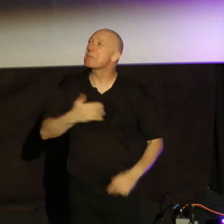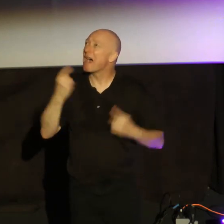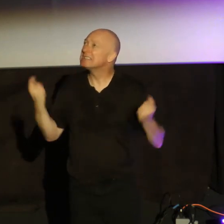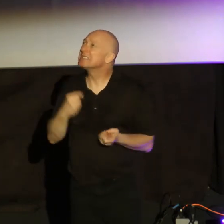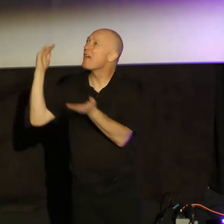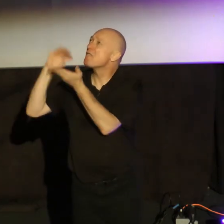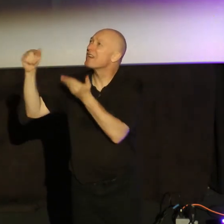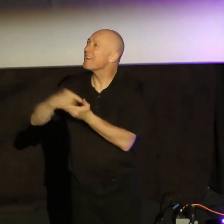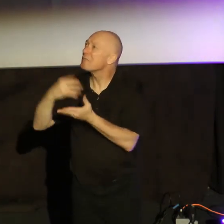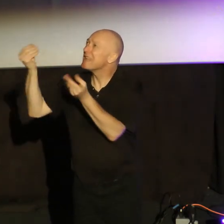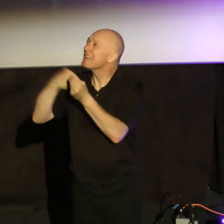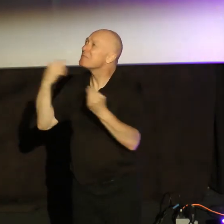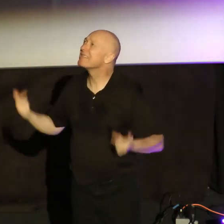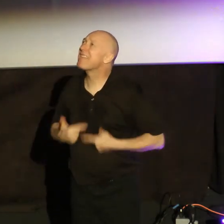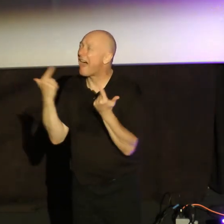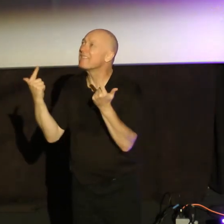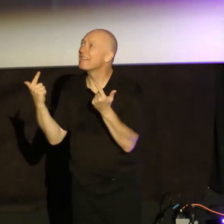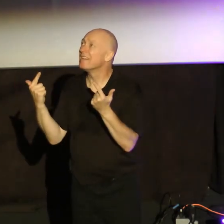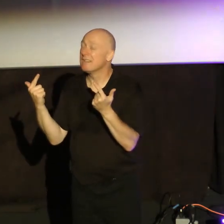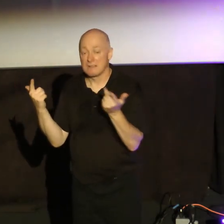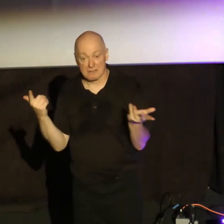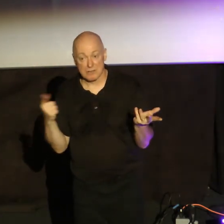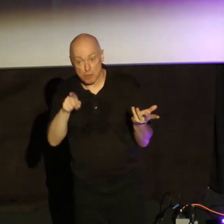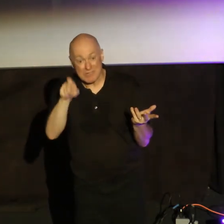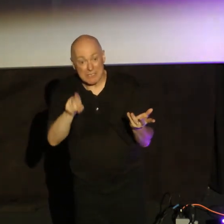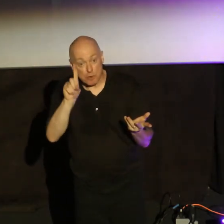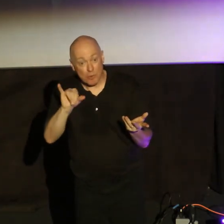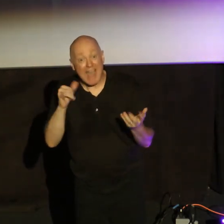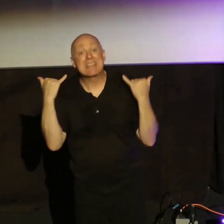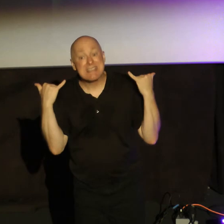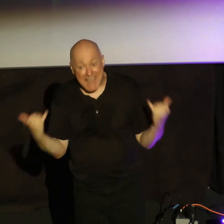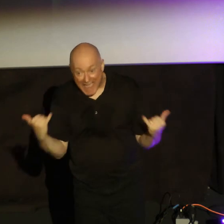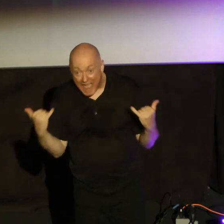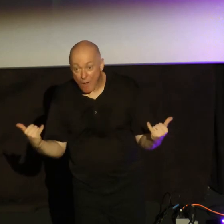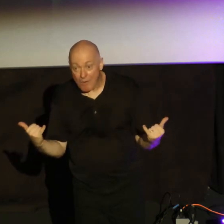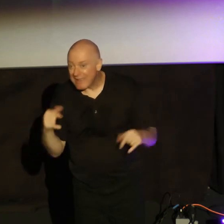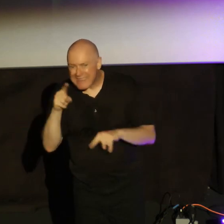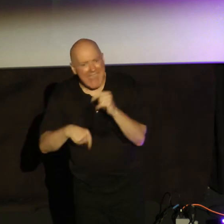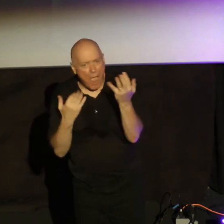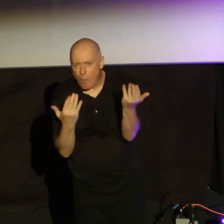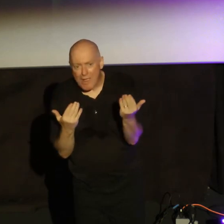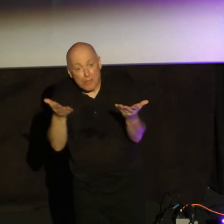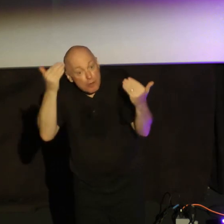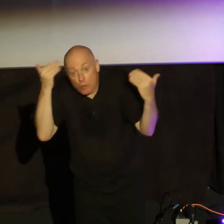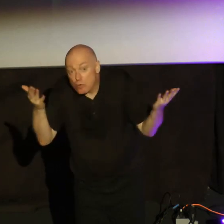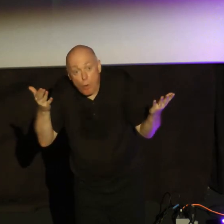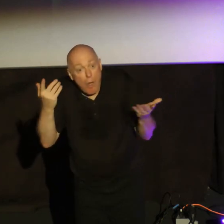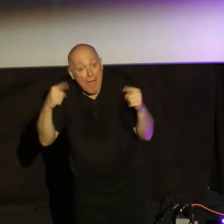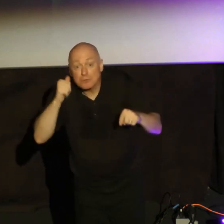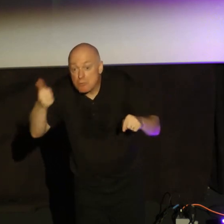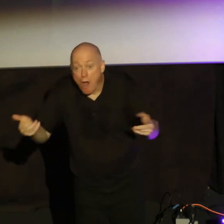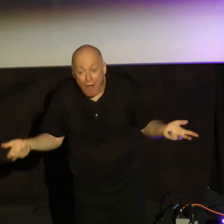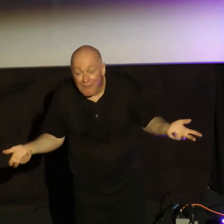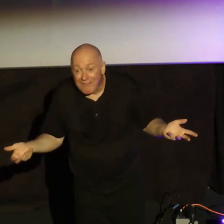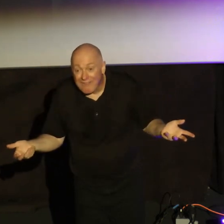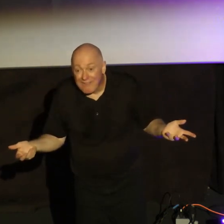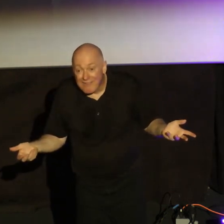me. Give me life. And I would say, you need to do that now. You cannot wait. You do not know what tomorrow holds. And that's not an emotional